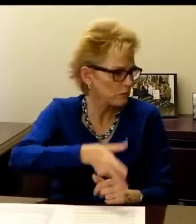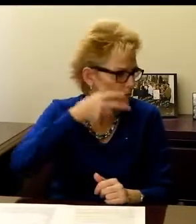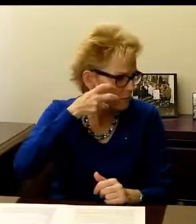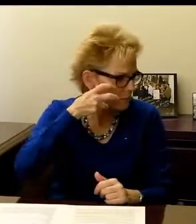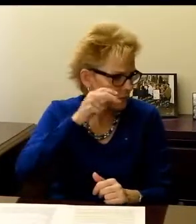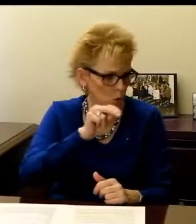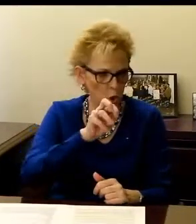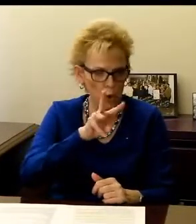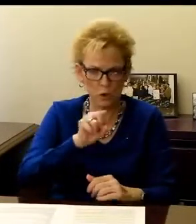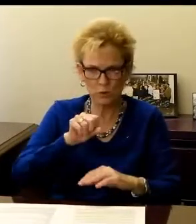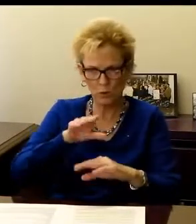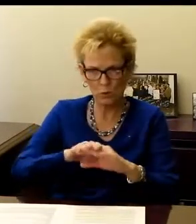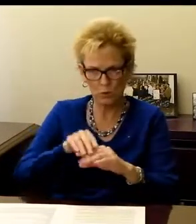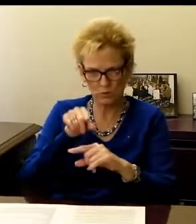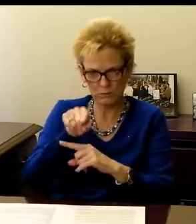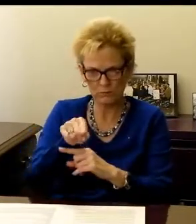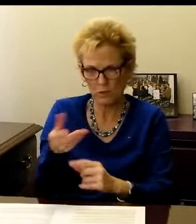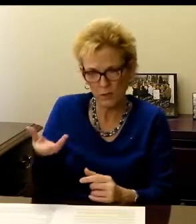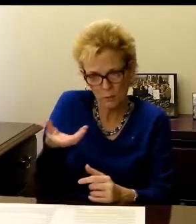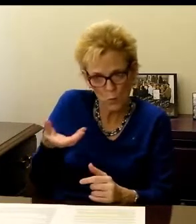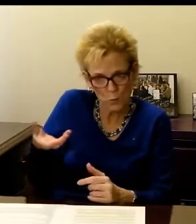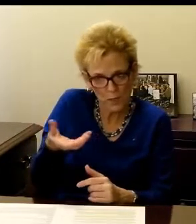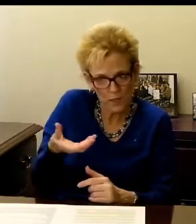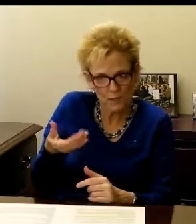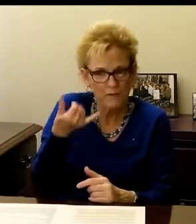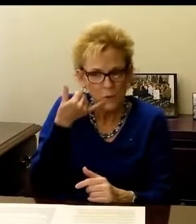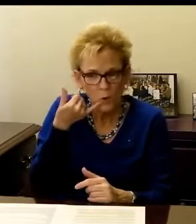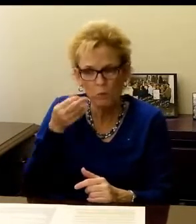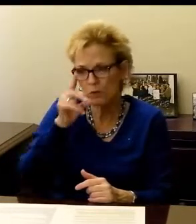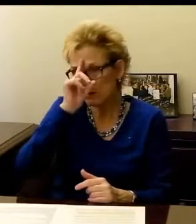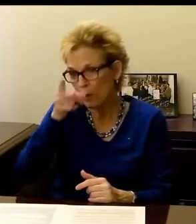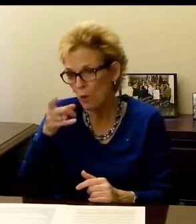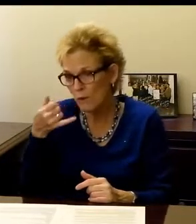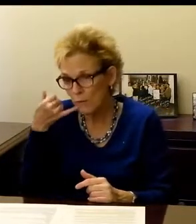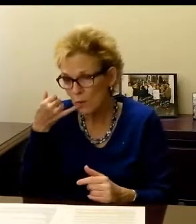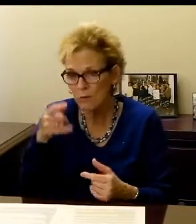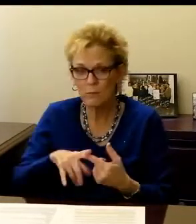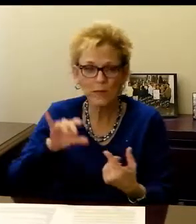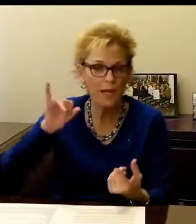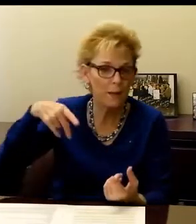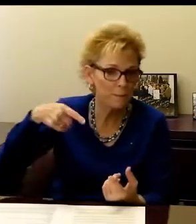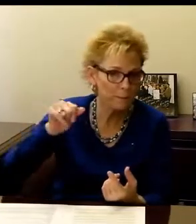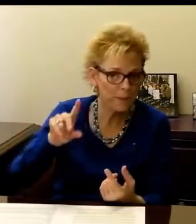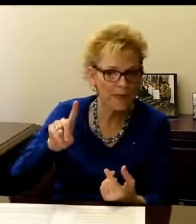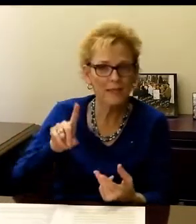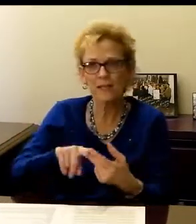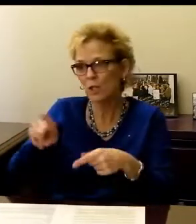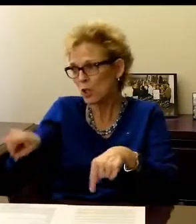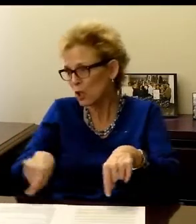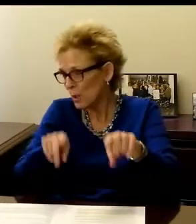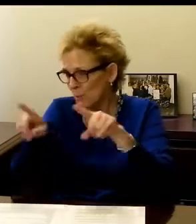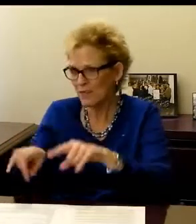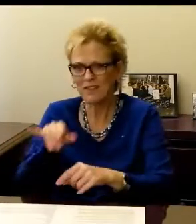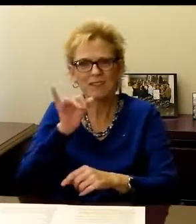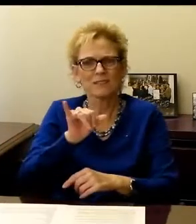Just like hearing people can listen to the news on their mobile phones, their smartphones, their iPads, computers.